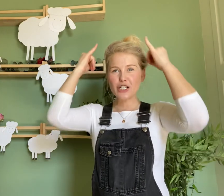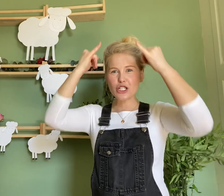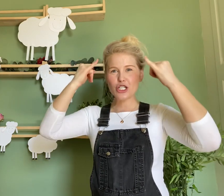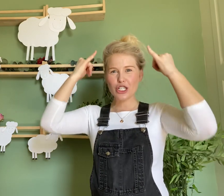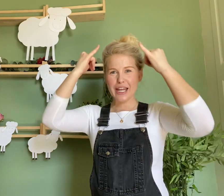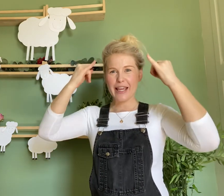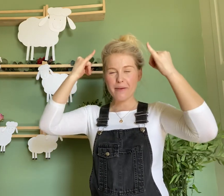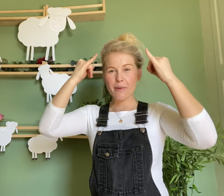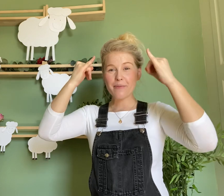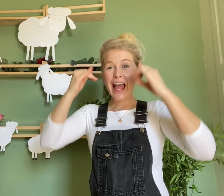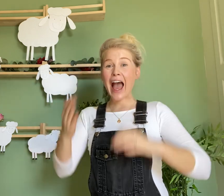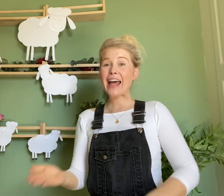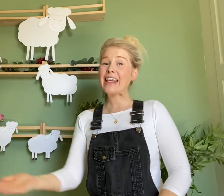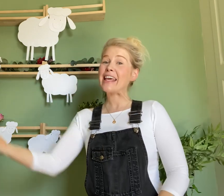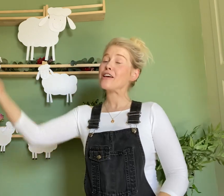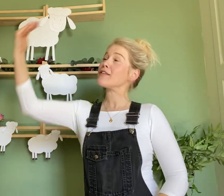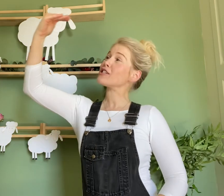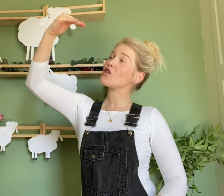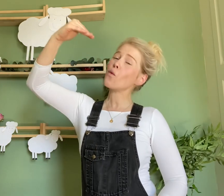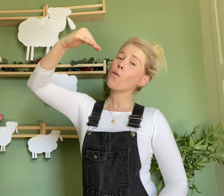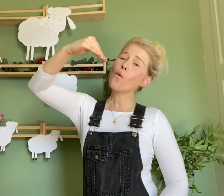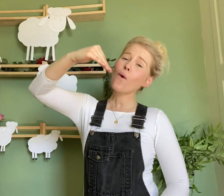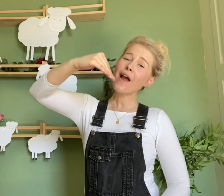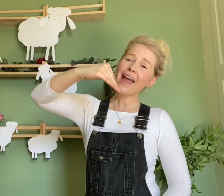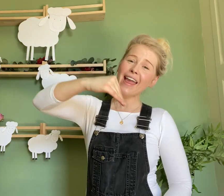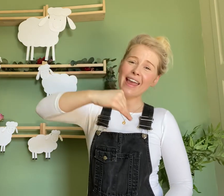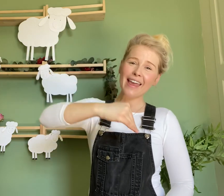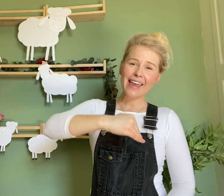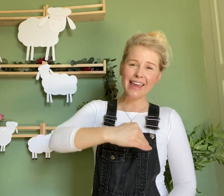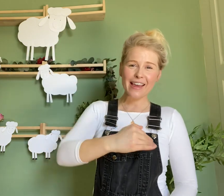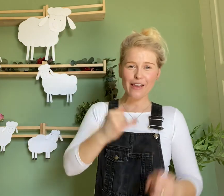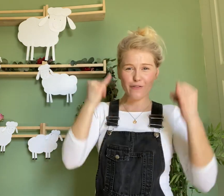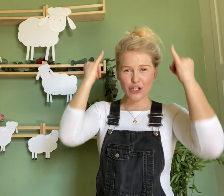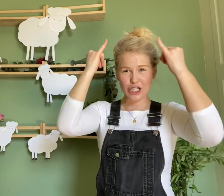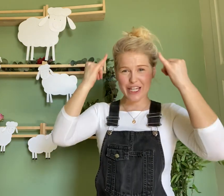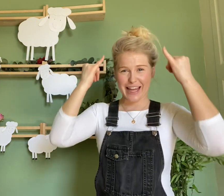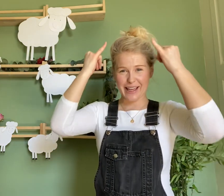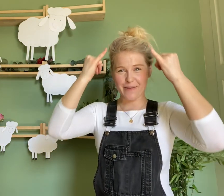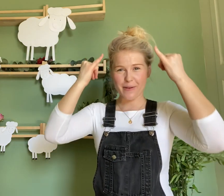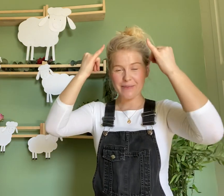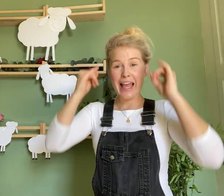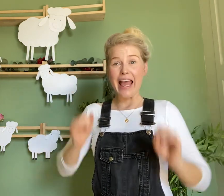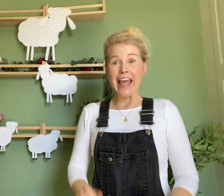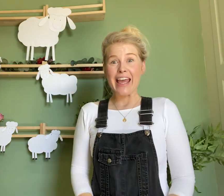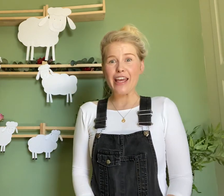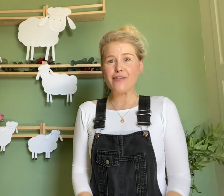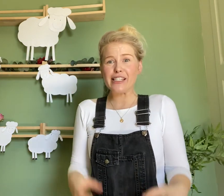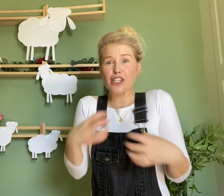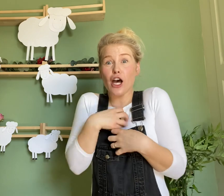sheep and here is the wave sheep. Here is the